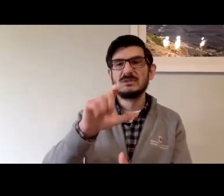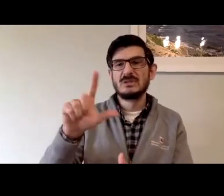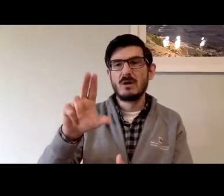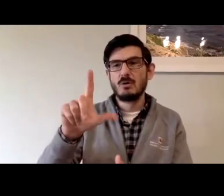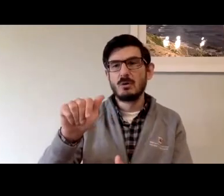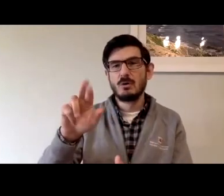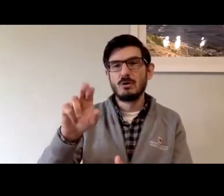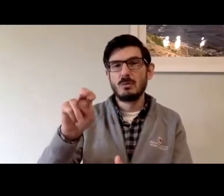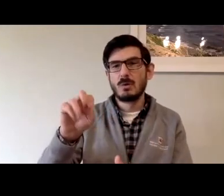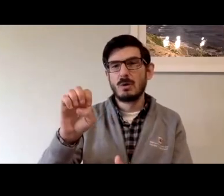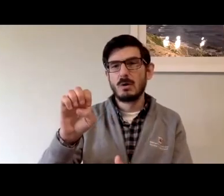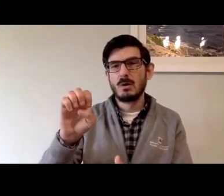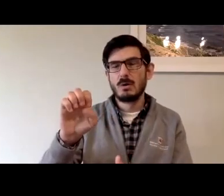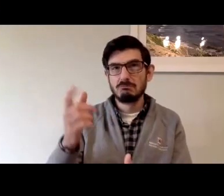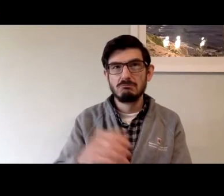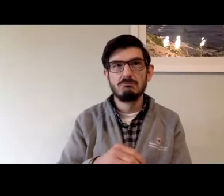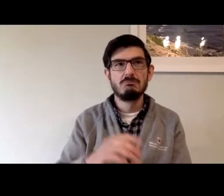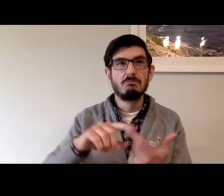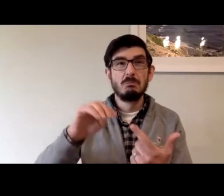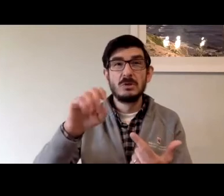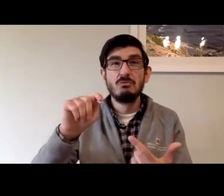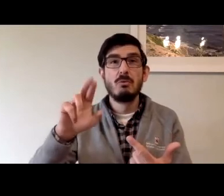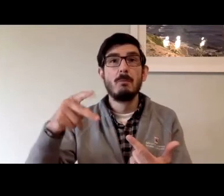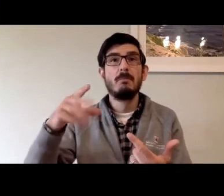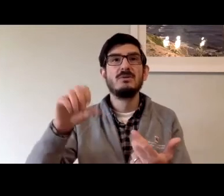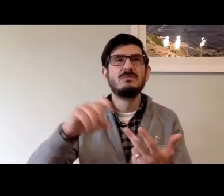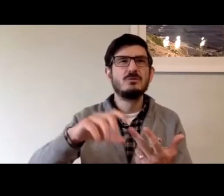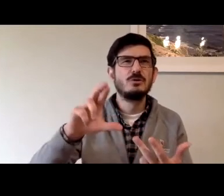Well known ones you might know are cellular one.